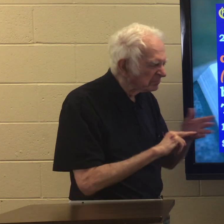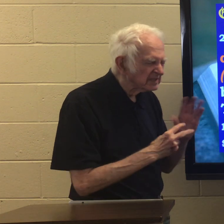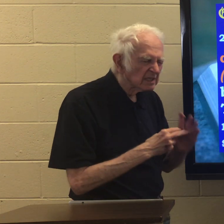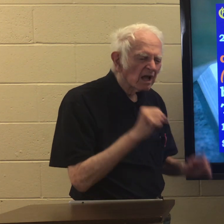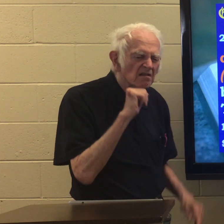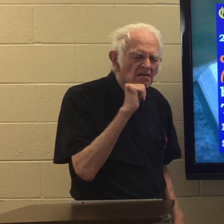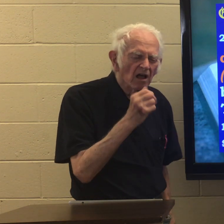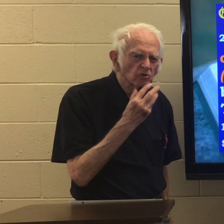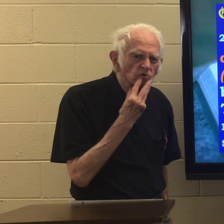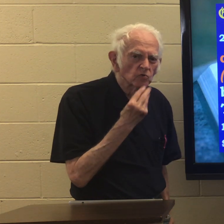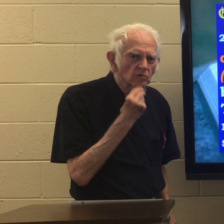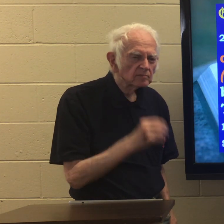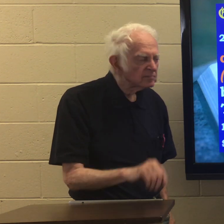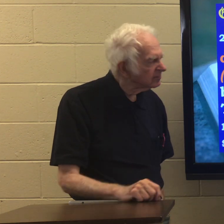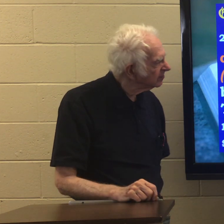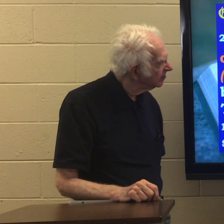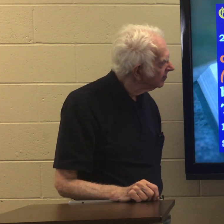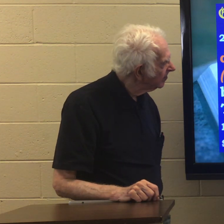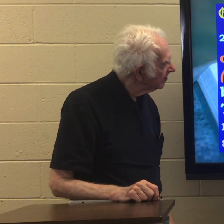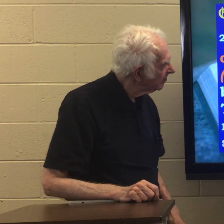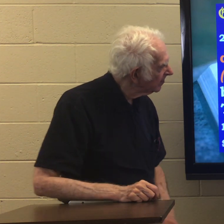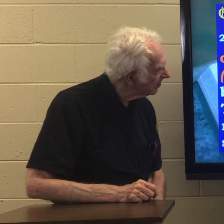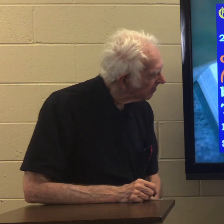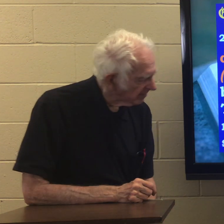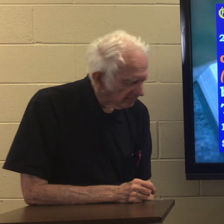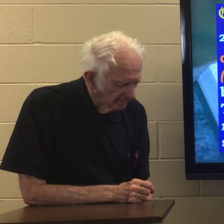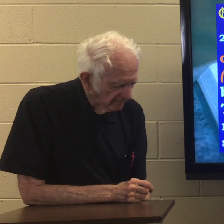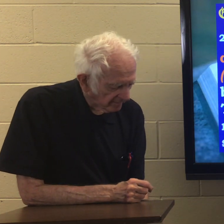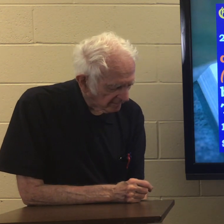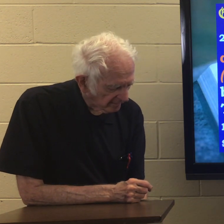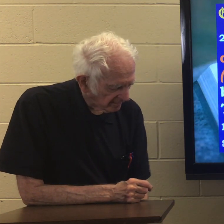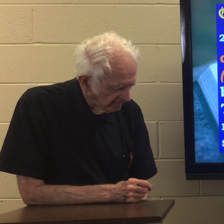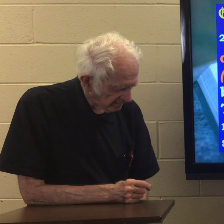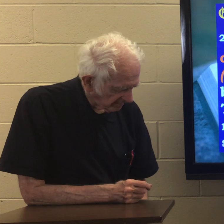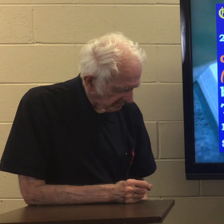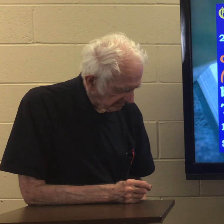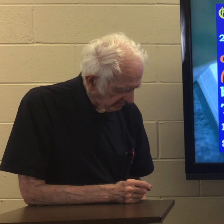There is no difference or Greeks or non-Jews.